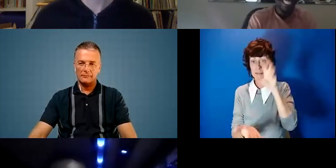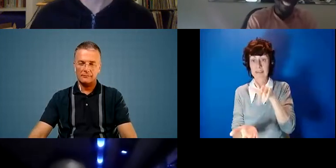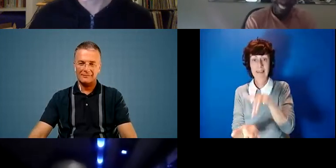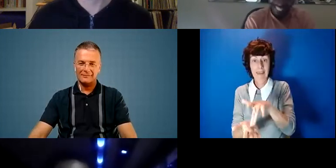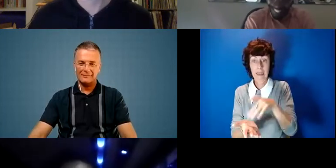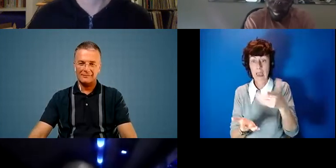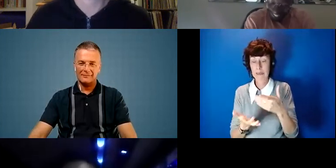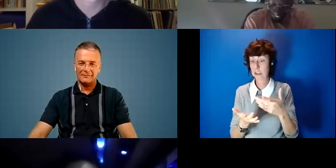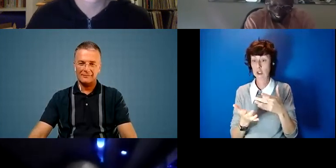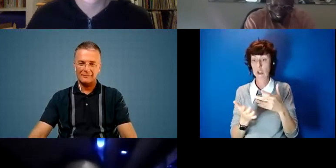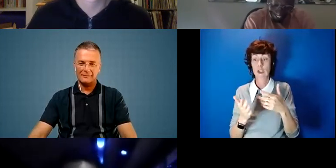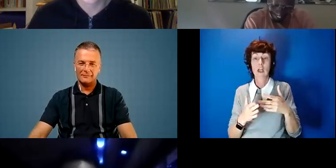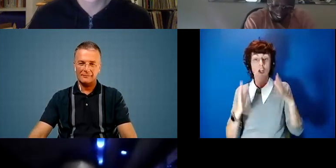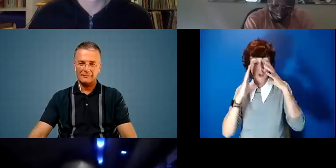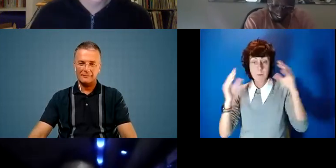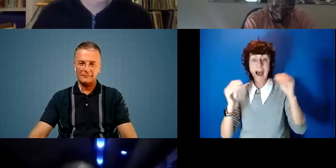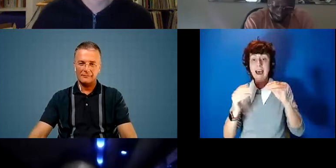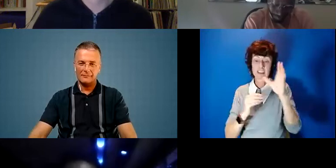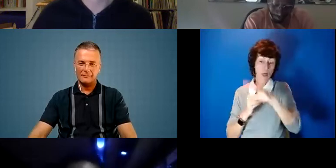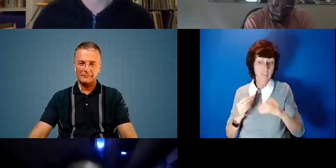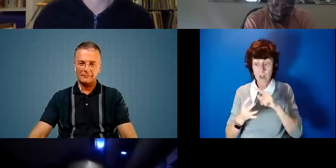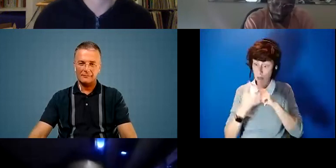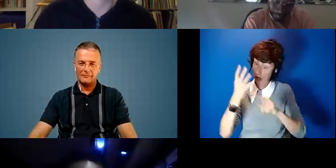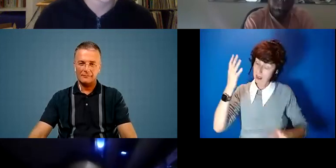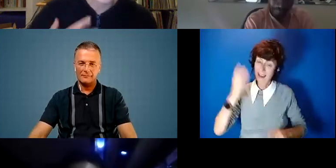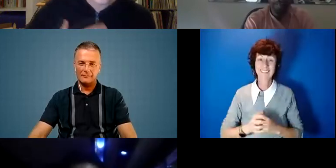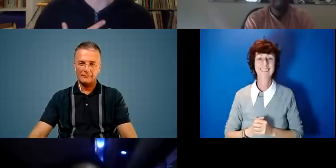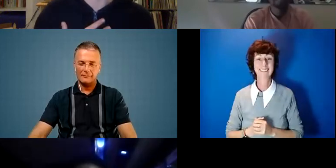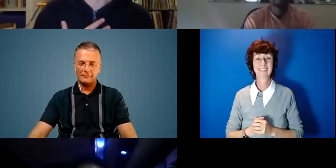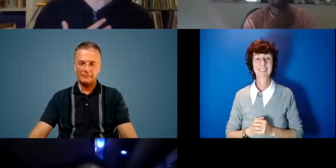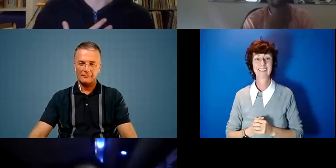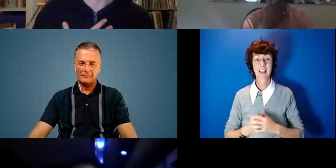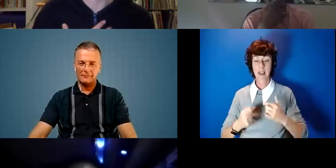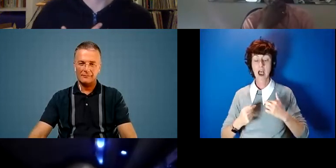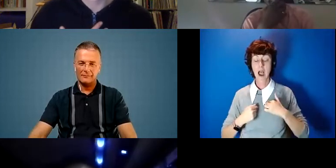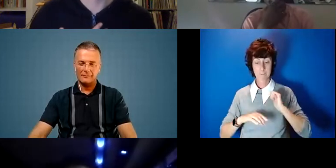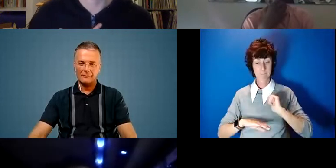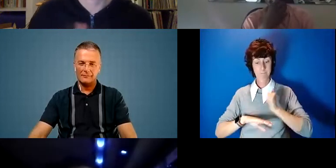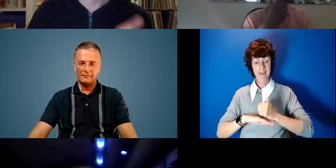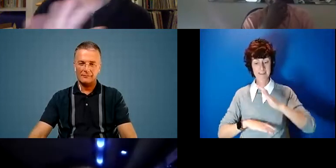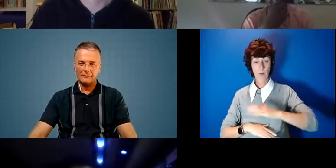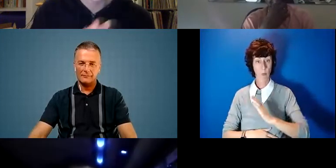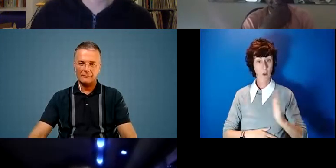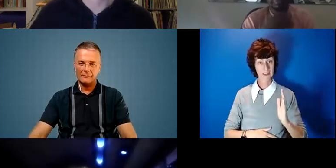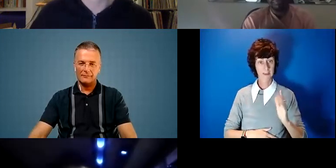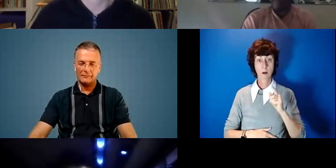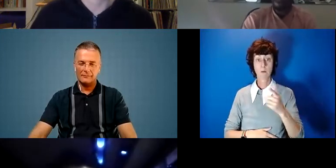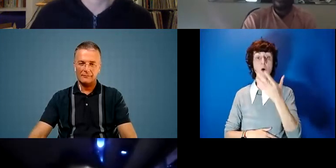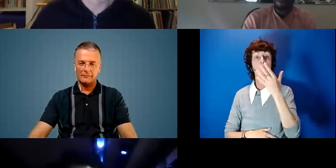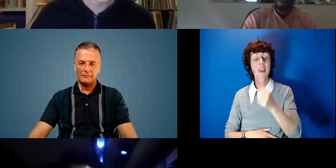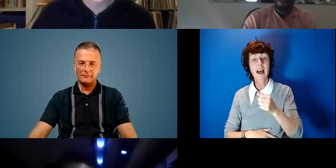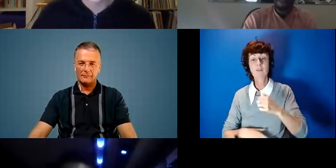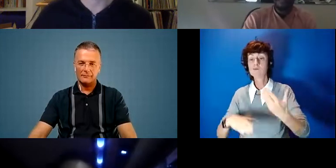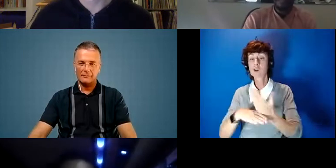Tokyo and throughout South Africa. And while this conversation has got I'm based in the southwest and we've got practitioners from around Bristol